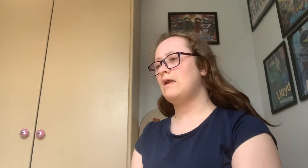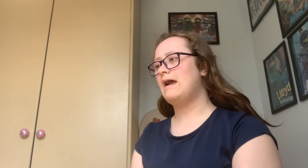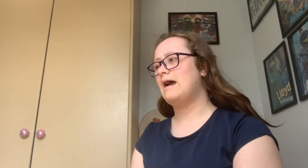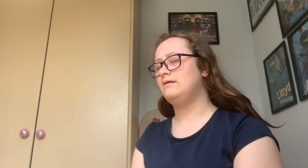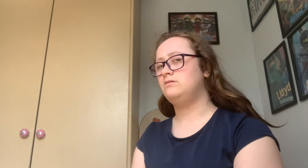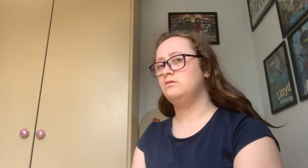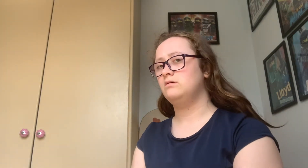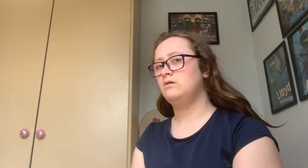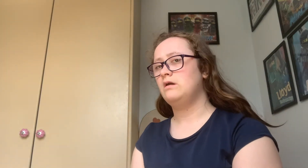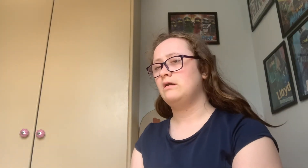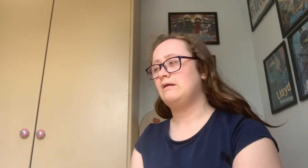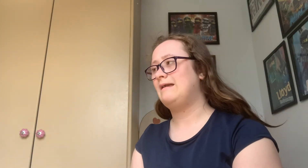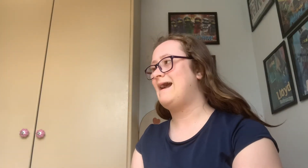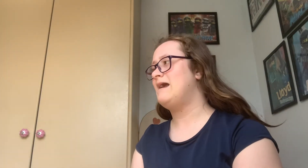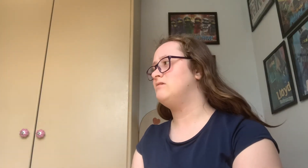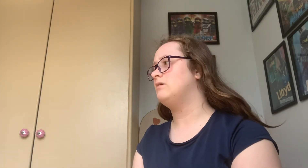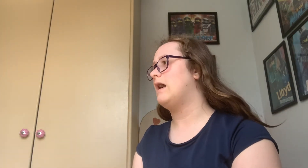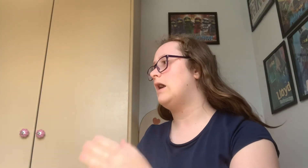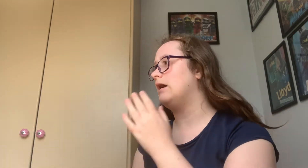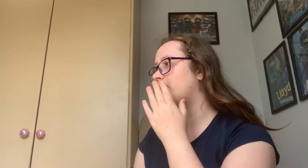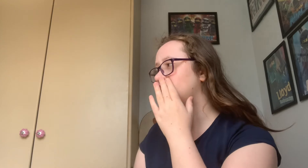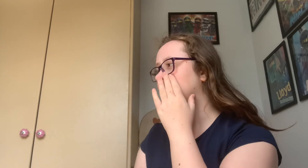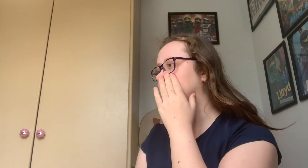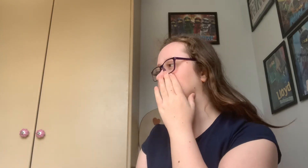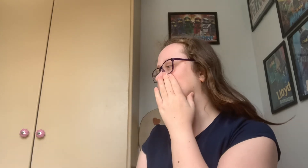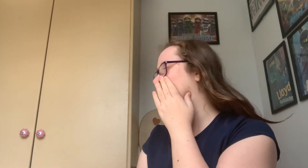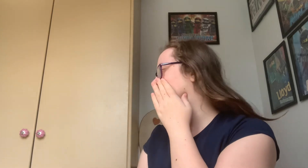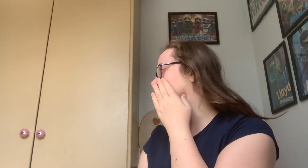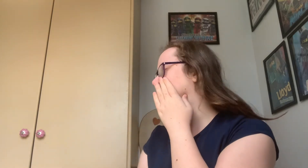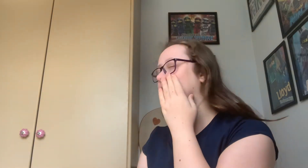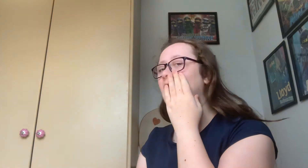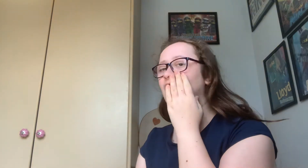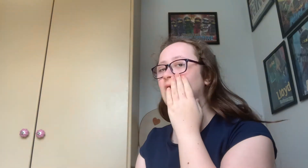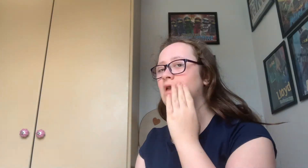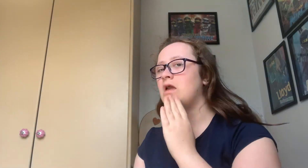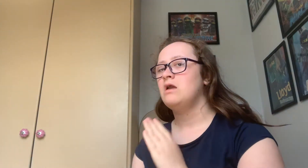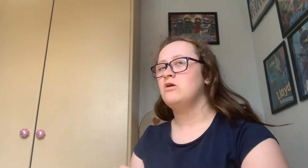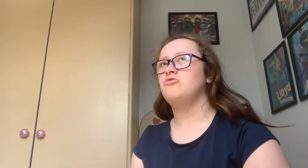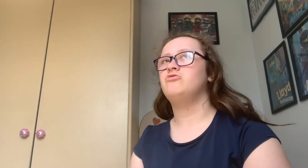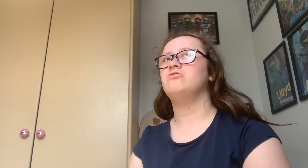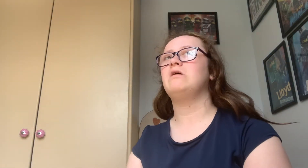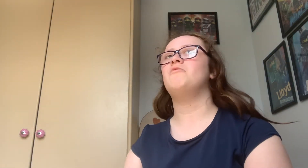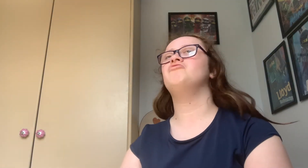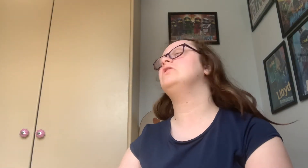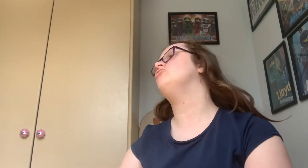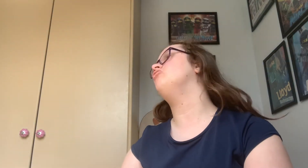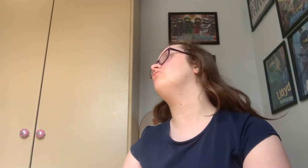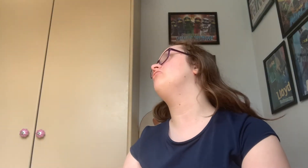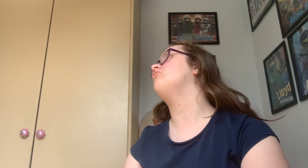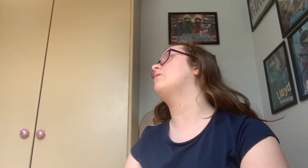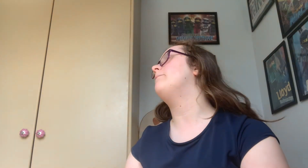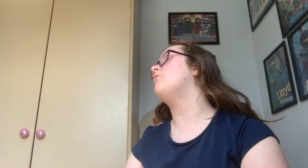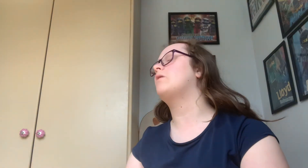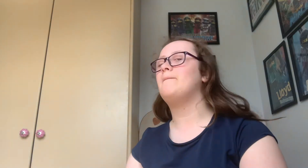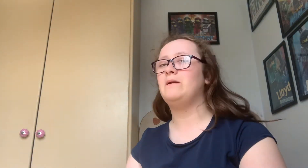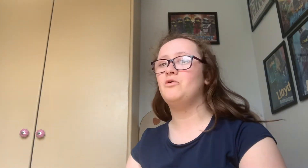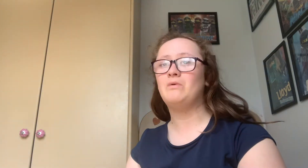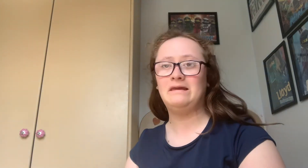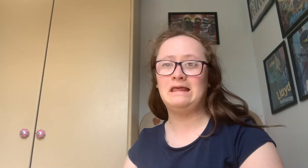And Guys, I am really sorry if I'm really angry It's just I'm really annoyed with Toca Boca people right now